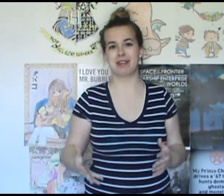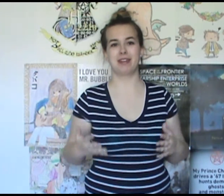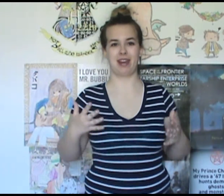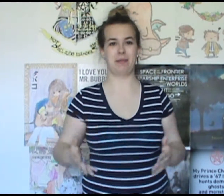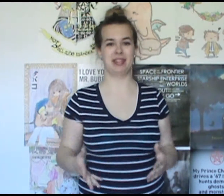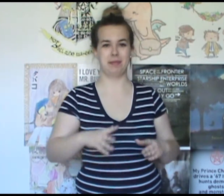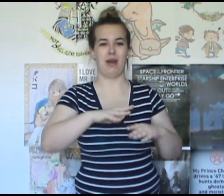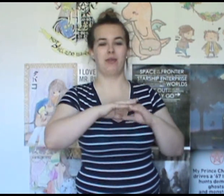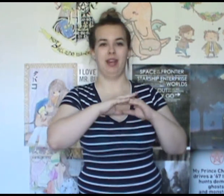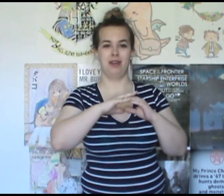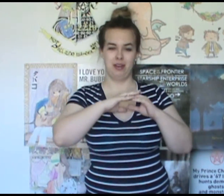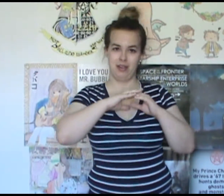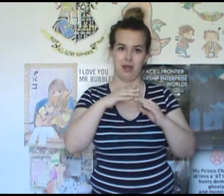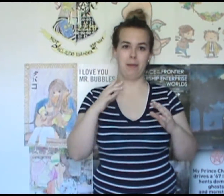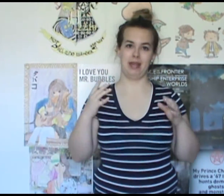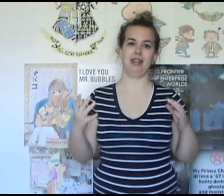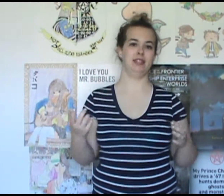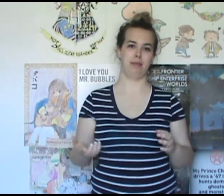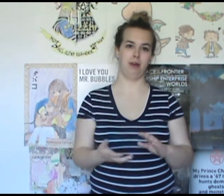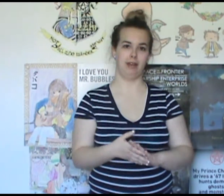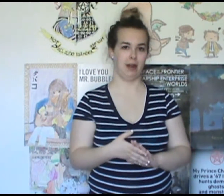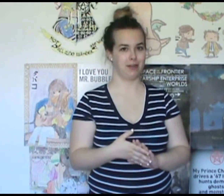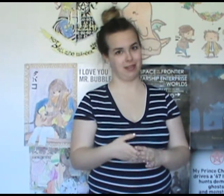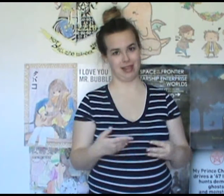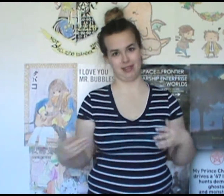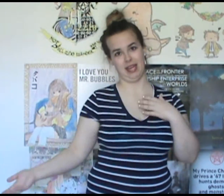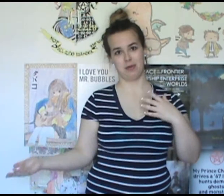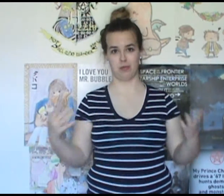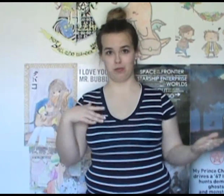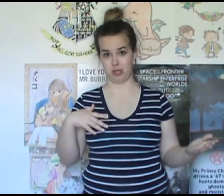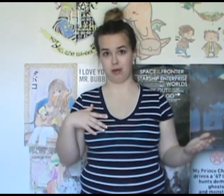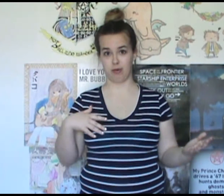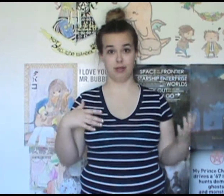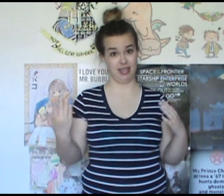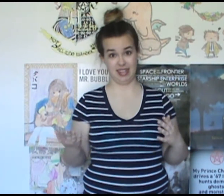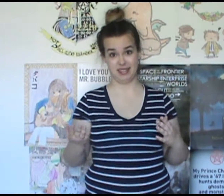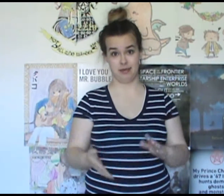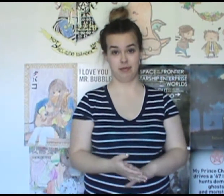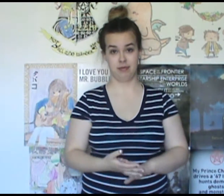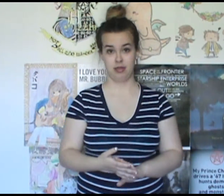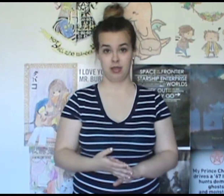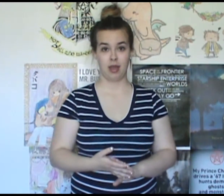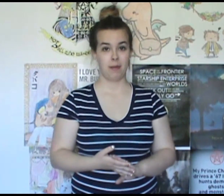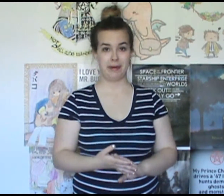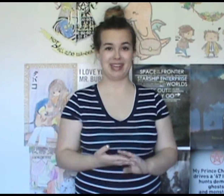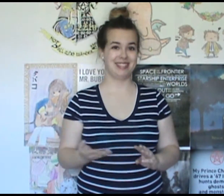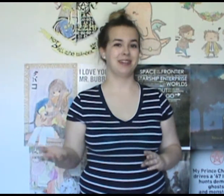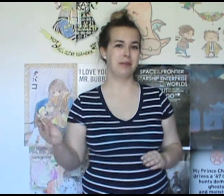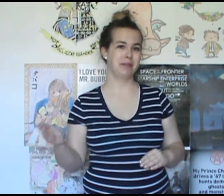good at calming them down and being that supportive character that that job role needs. But I still would